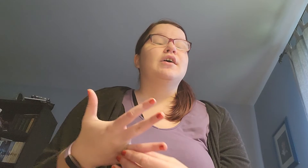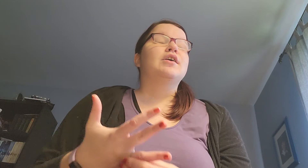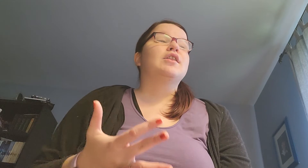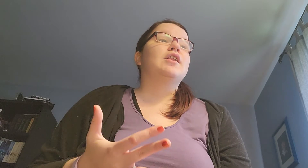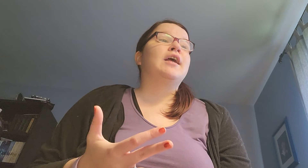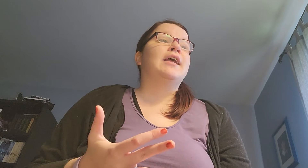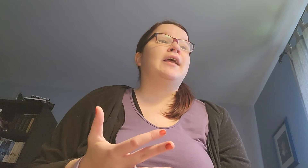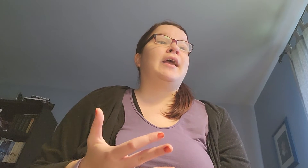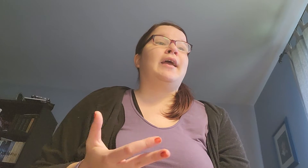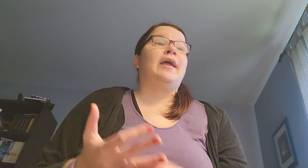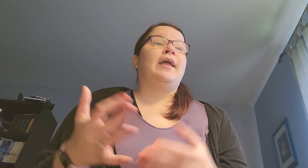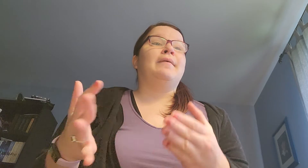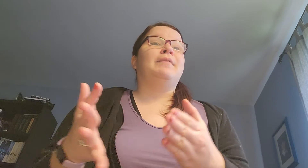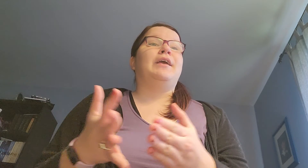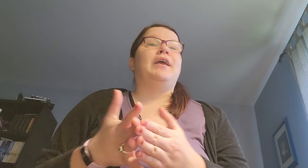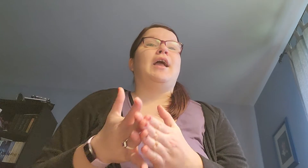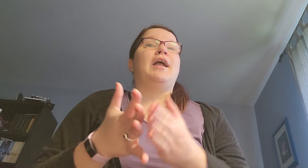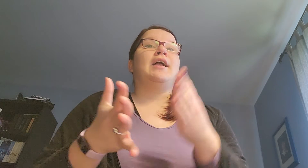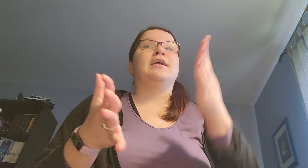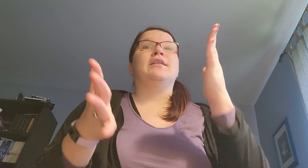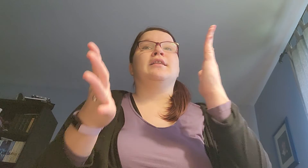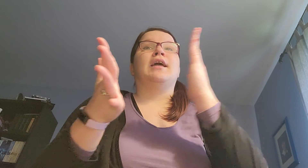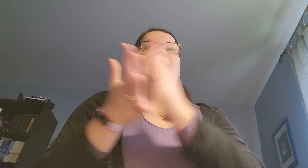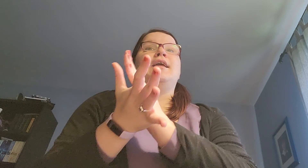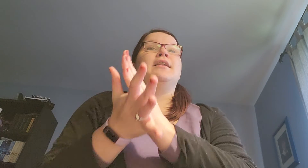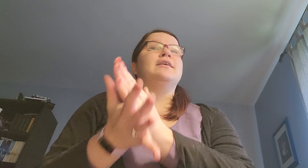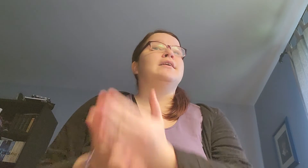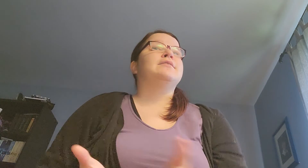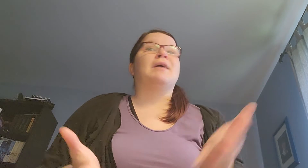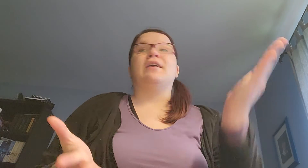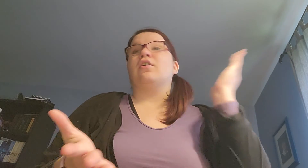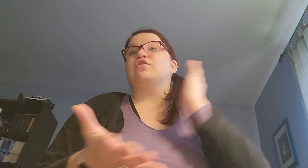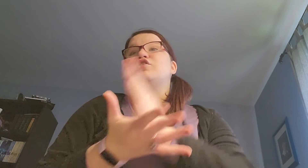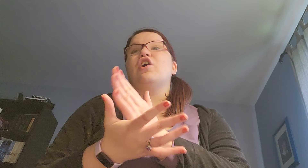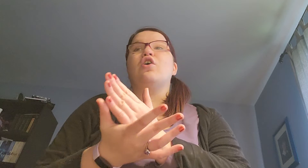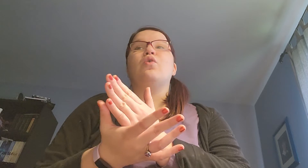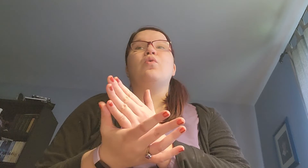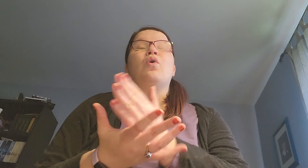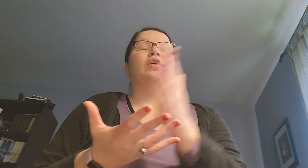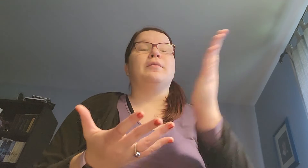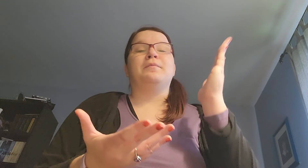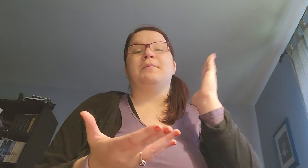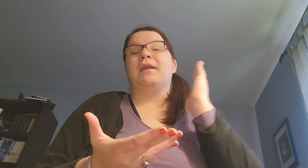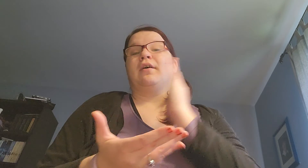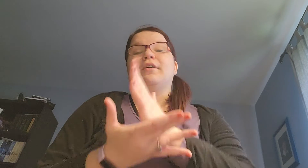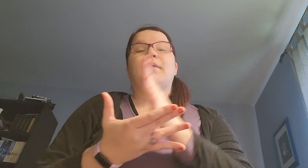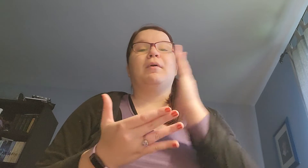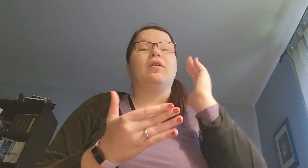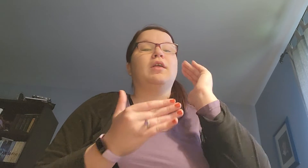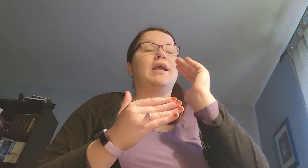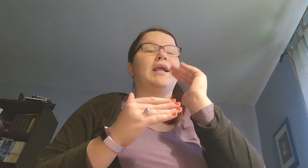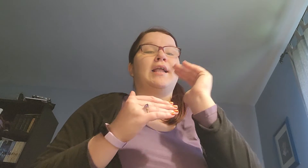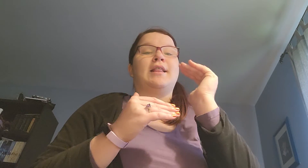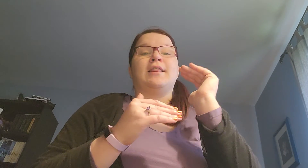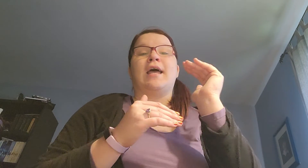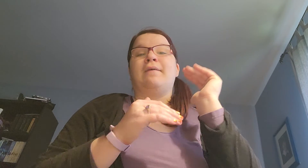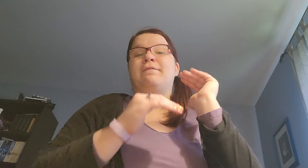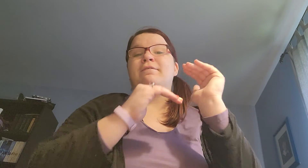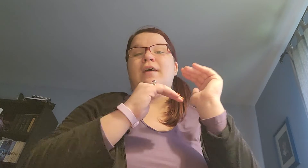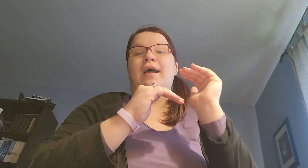An AMV... Like... Depending on the show. Or depending on the couple. That I